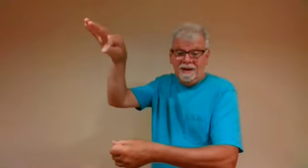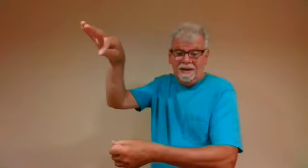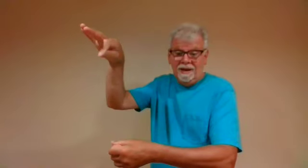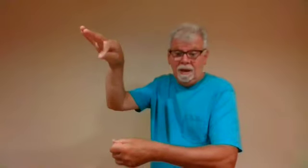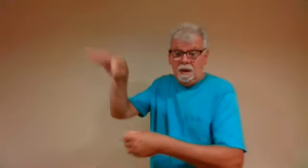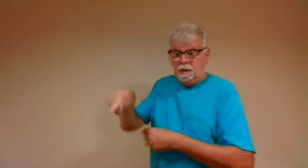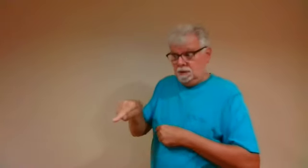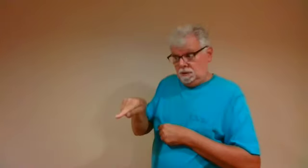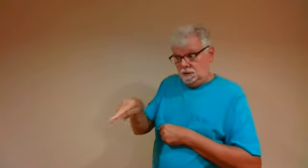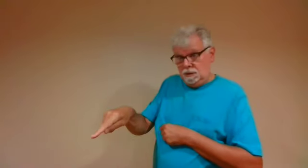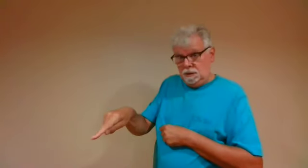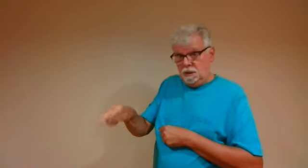the Spirit.